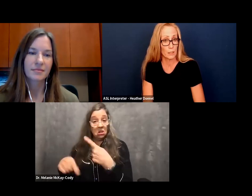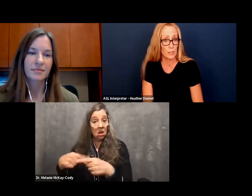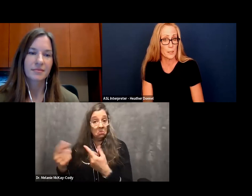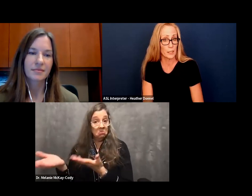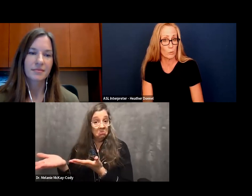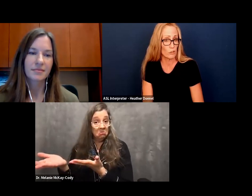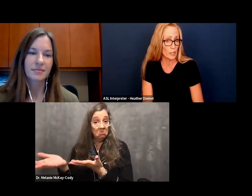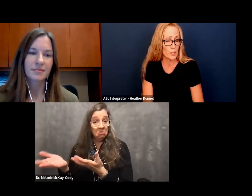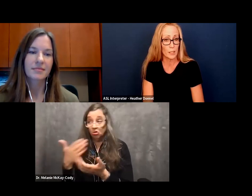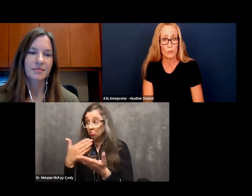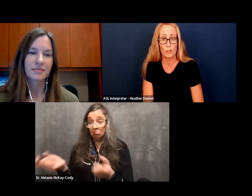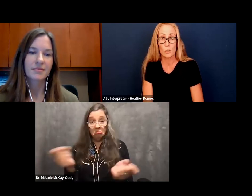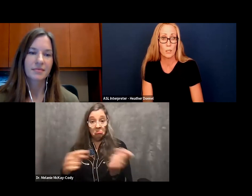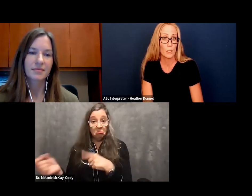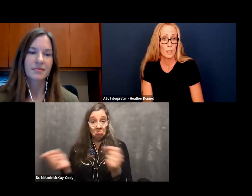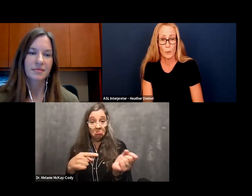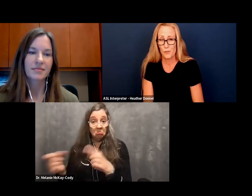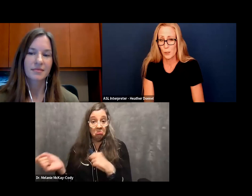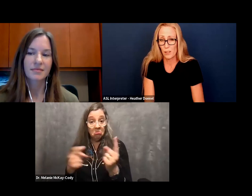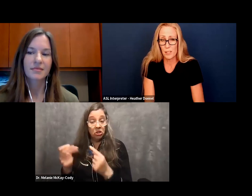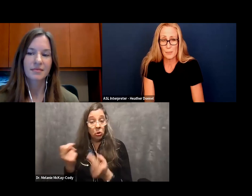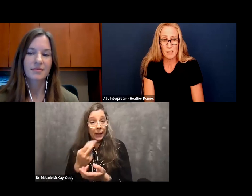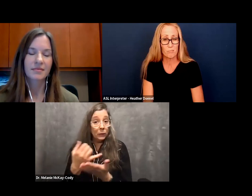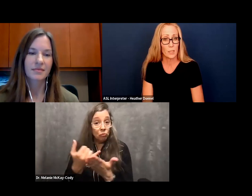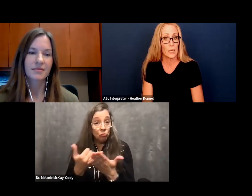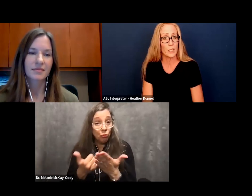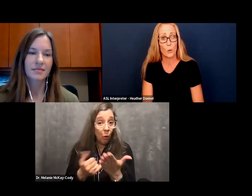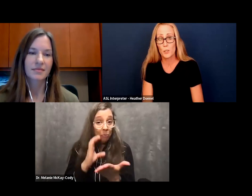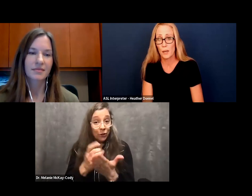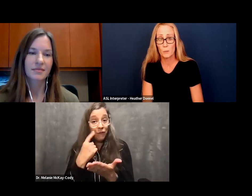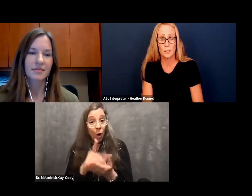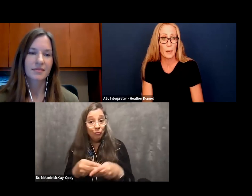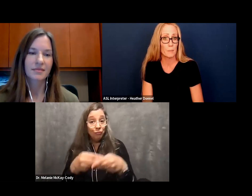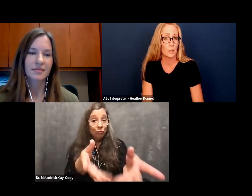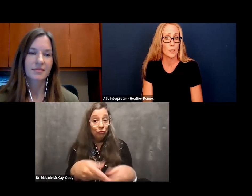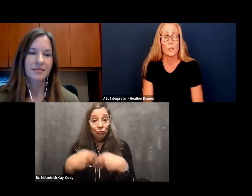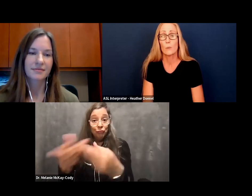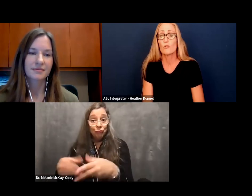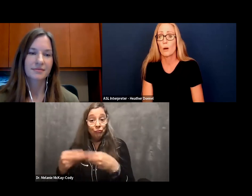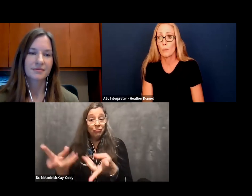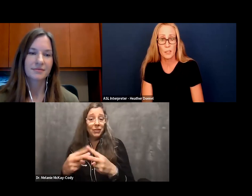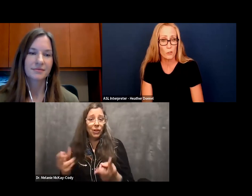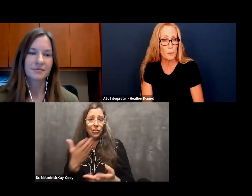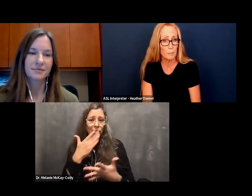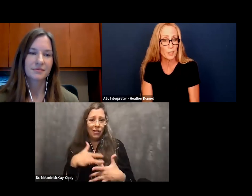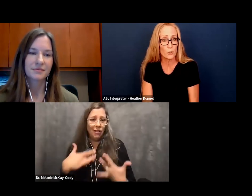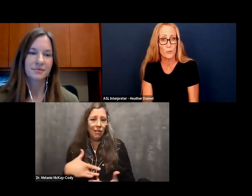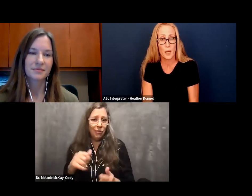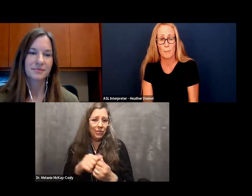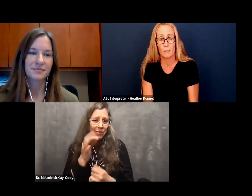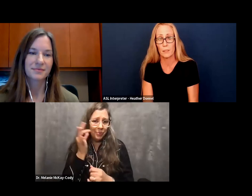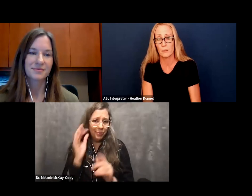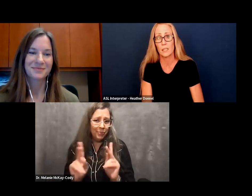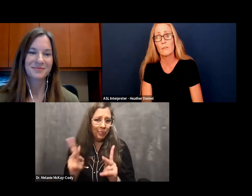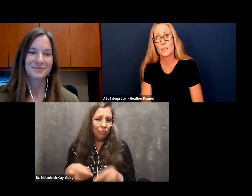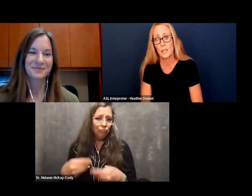Indian sign language, native sign languages. He was very well accepted. And he corresponded with them. And he would draw pictures, paint pictures